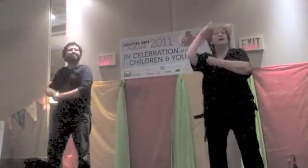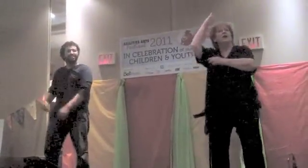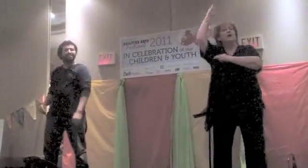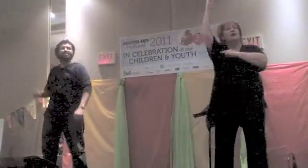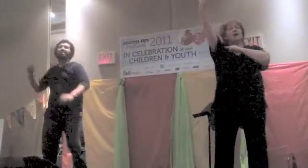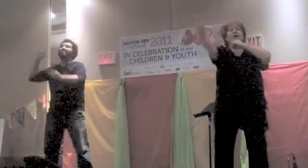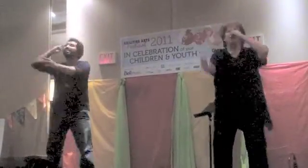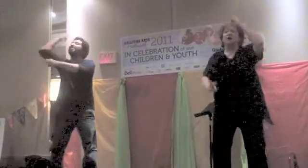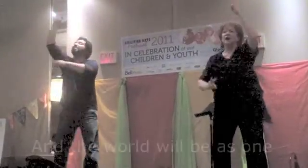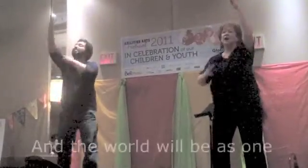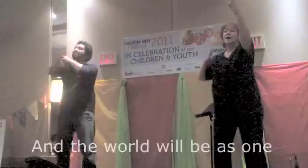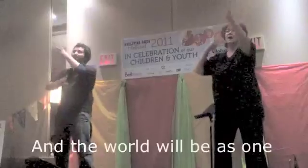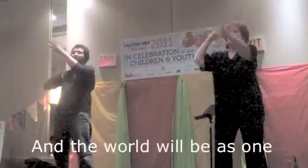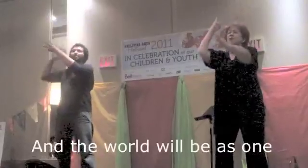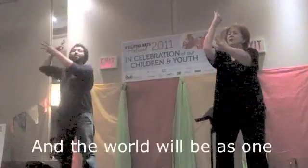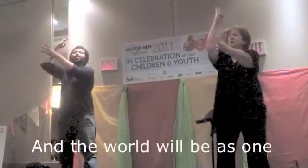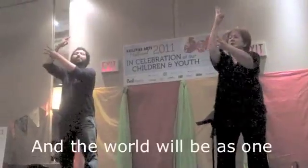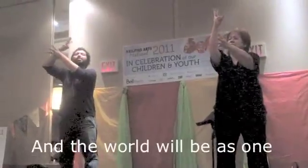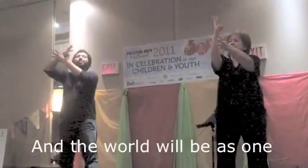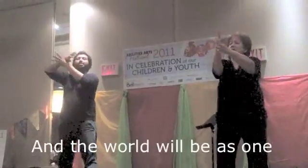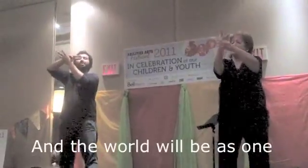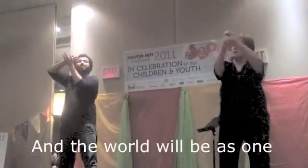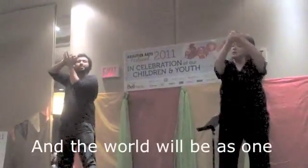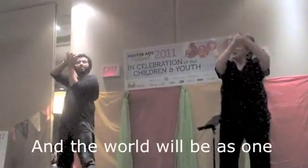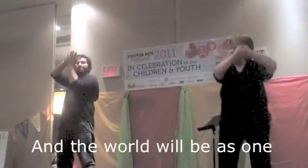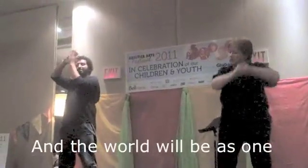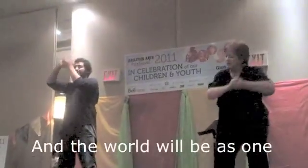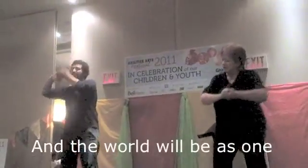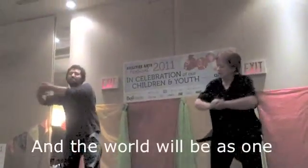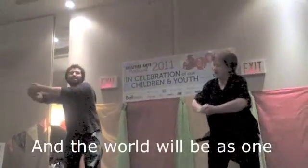And the world will be one.